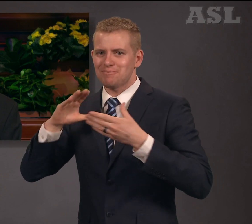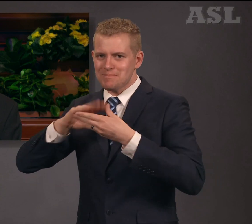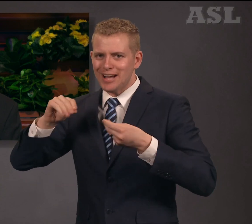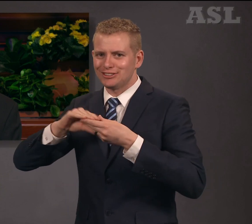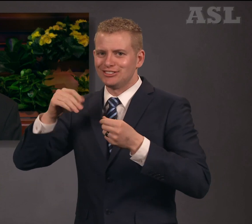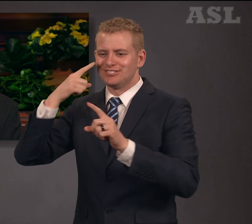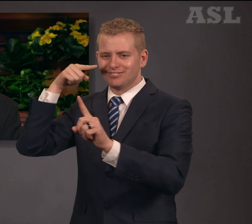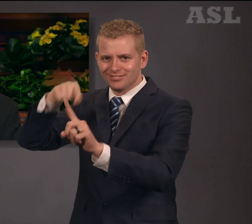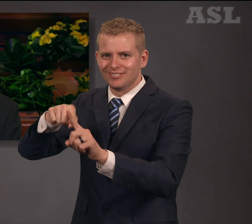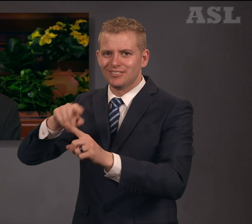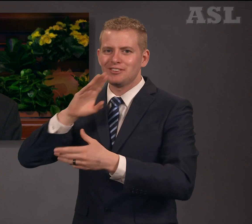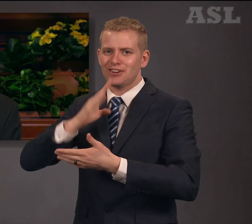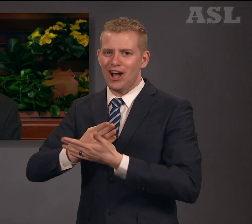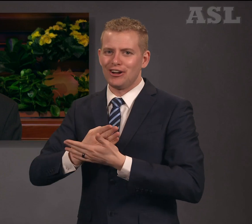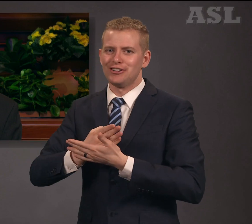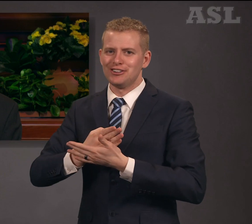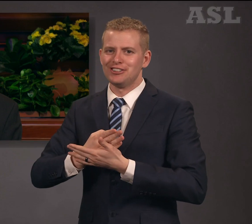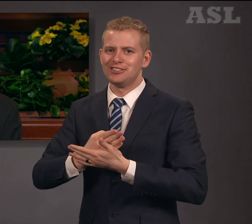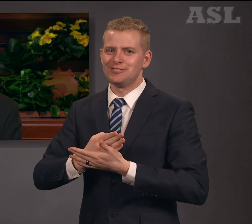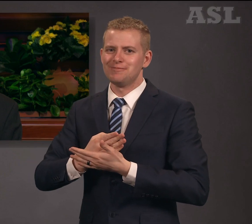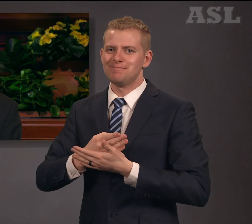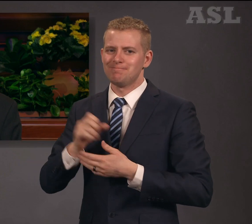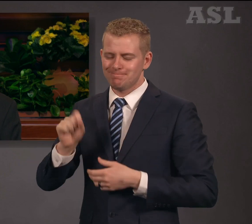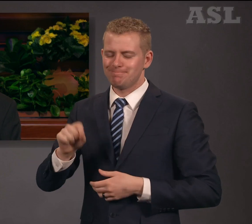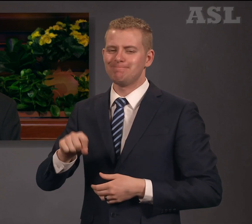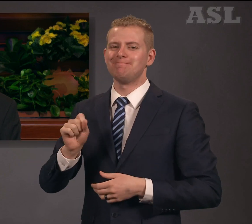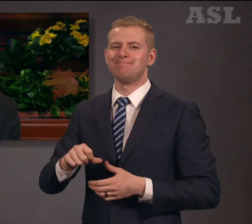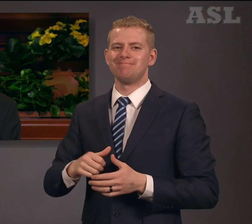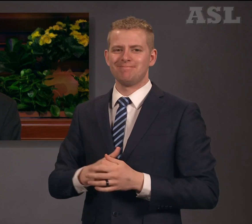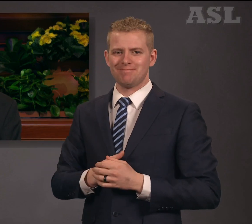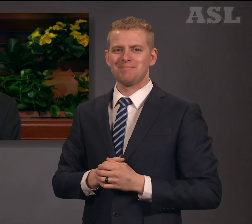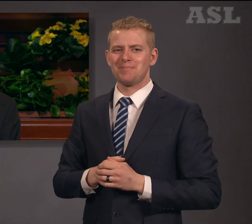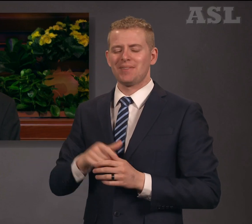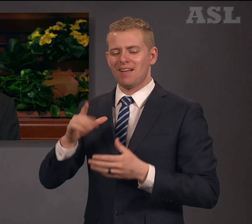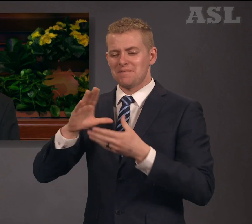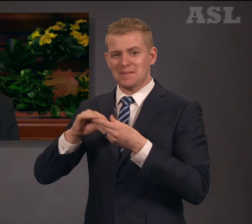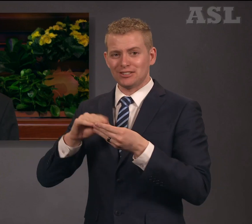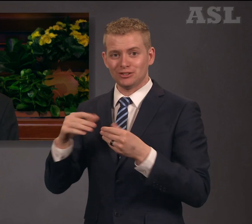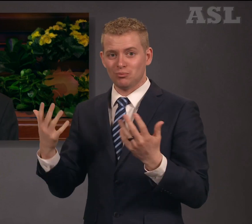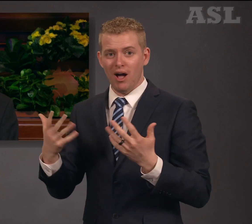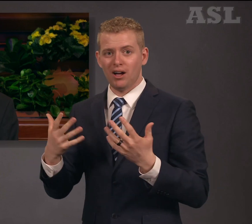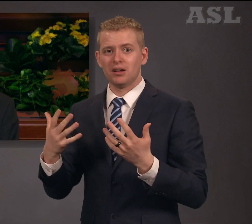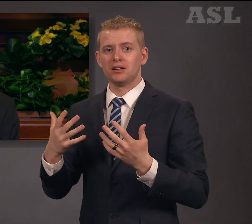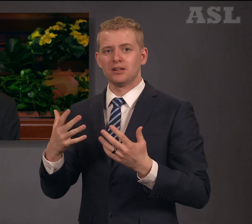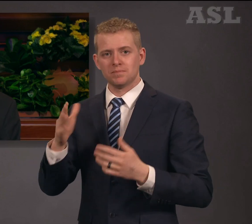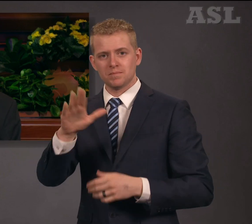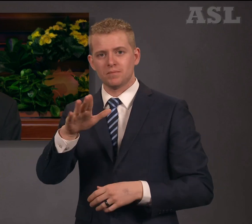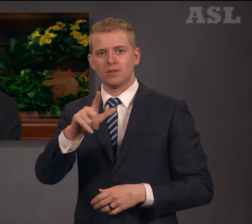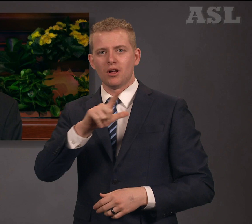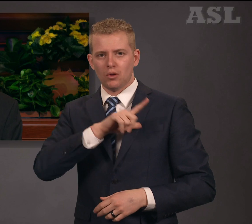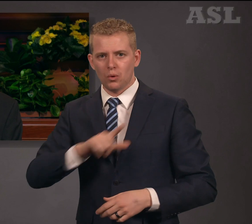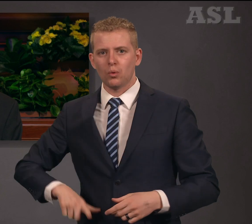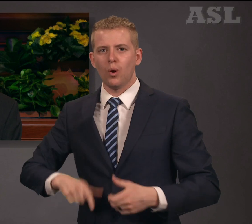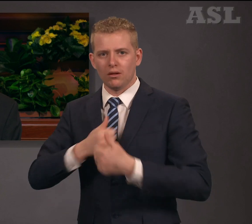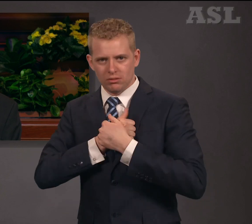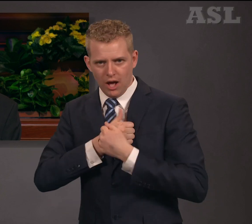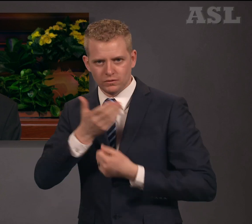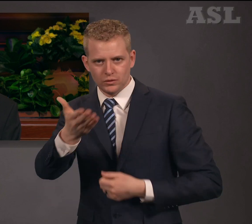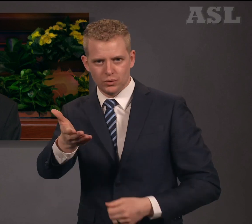It was this. The Lord loves you. He always has. The Lord wants you